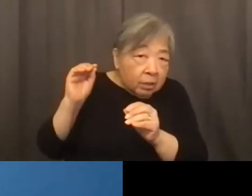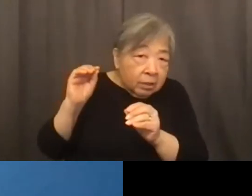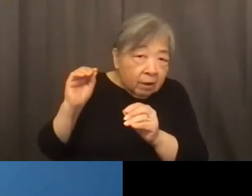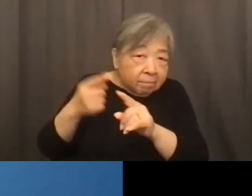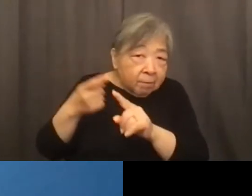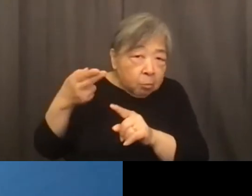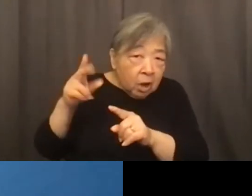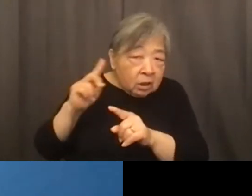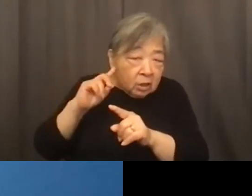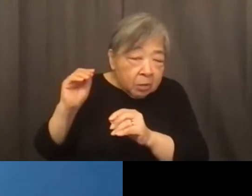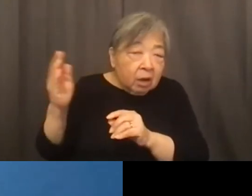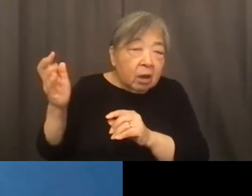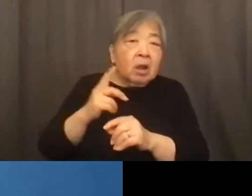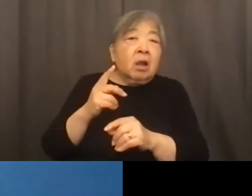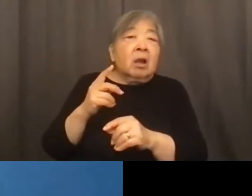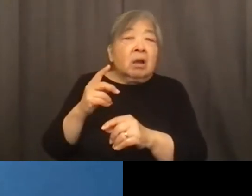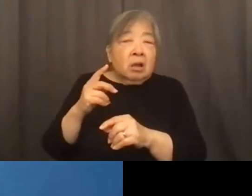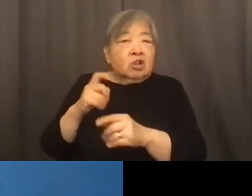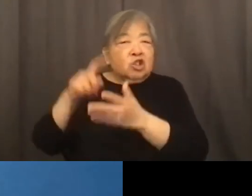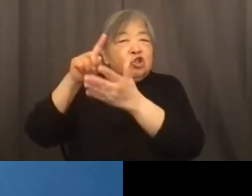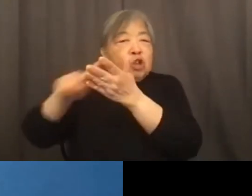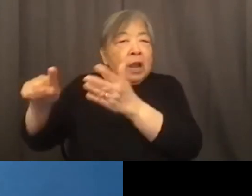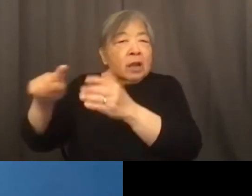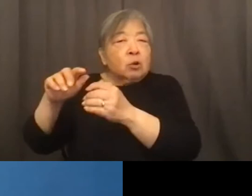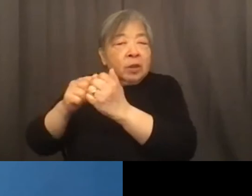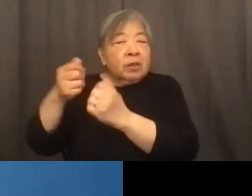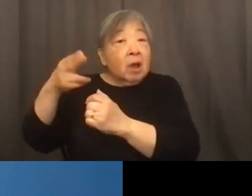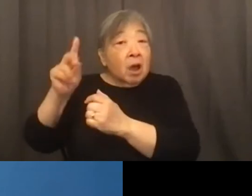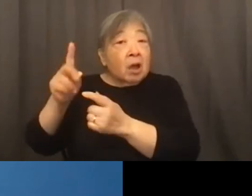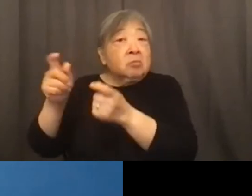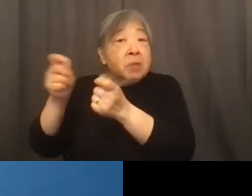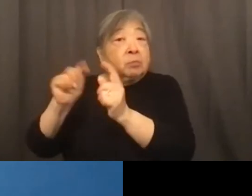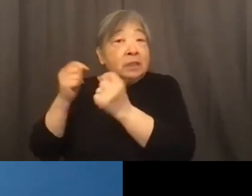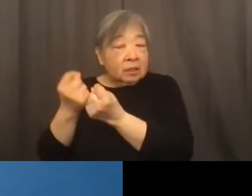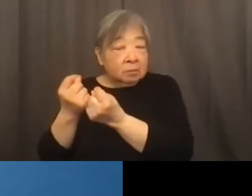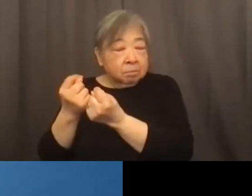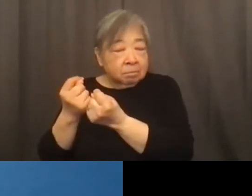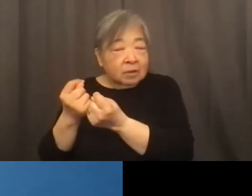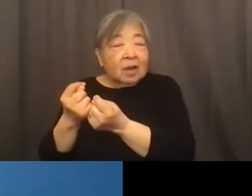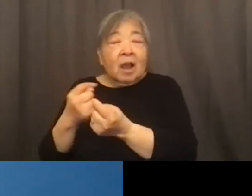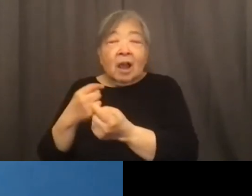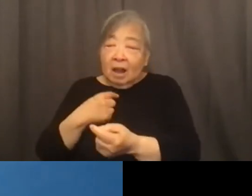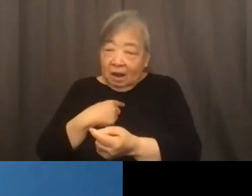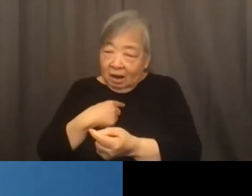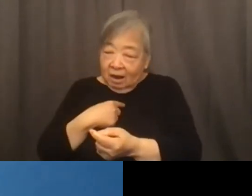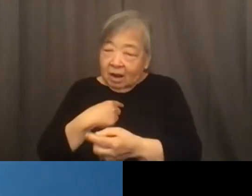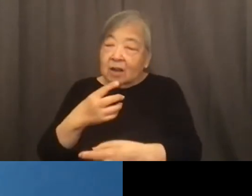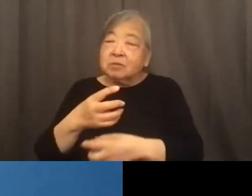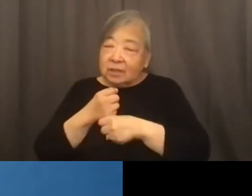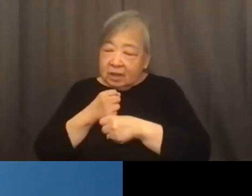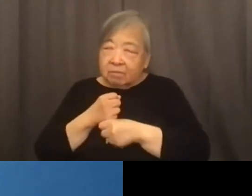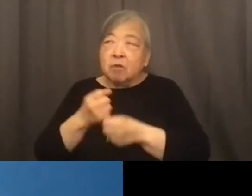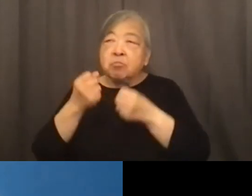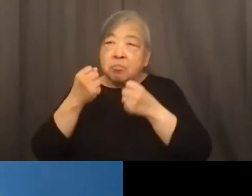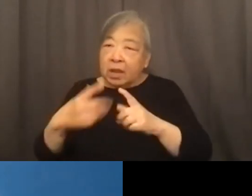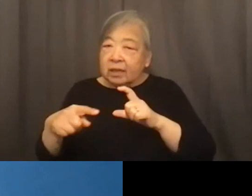it's always good to check in with someone on the HUD management team believe it or not I personally receive a lot of